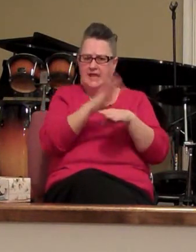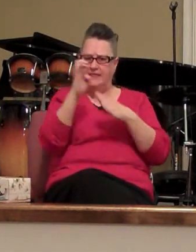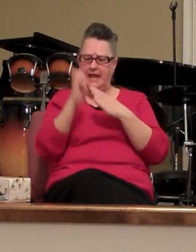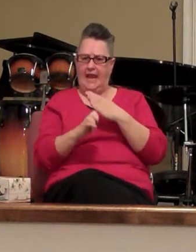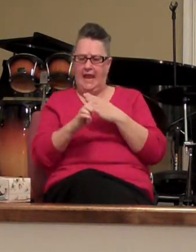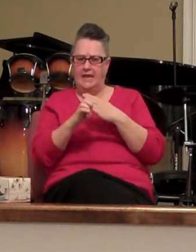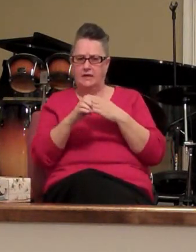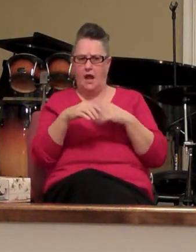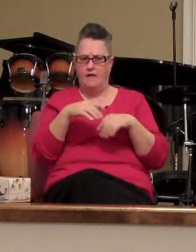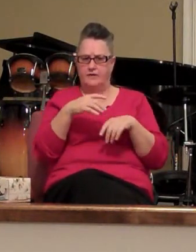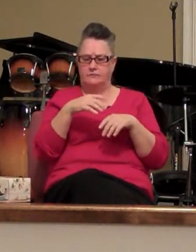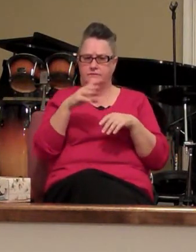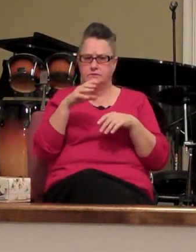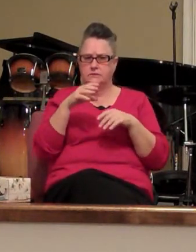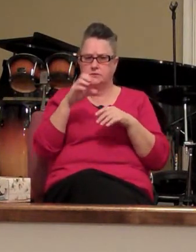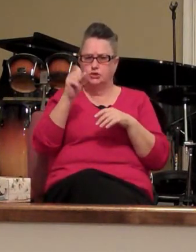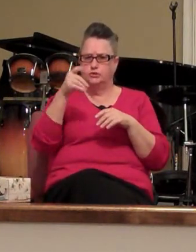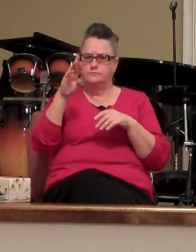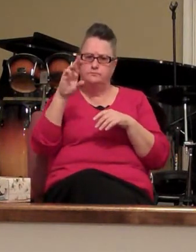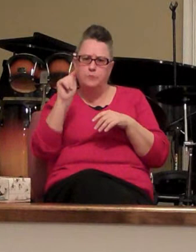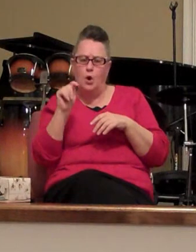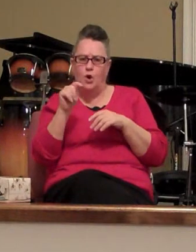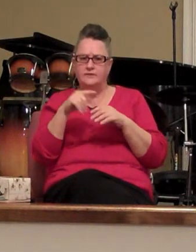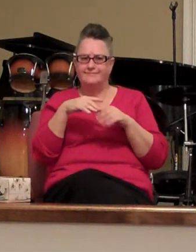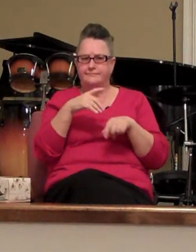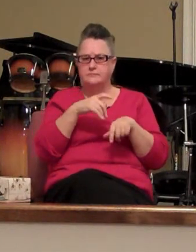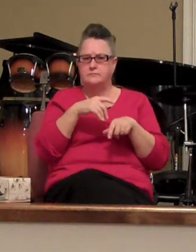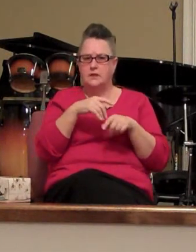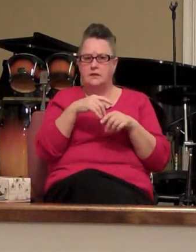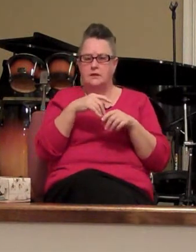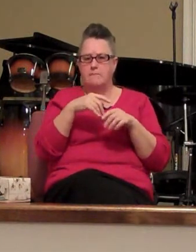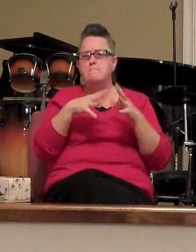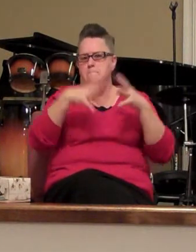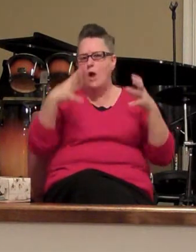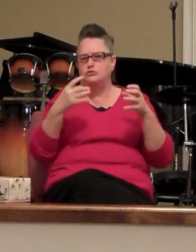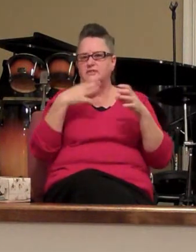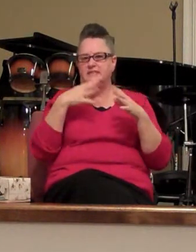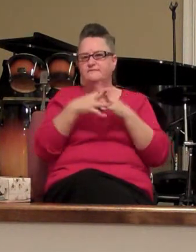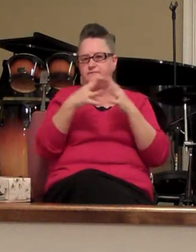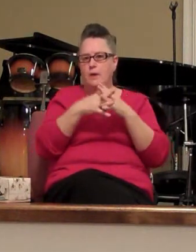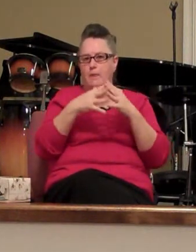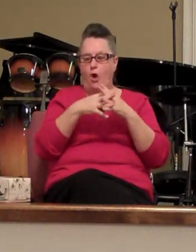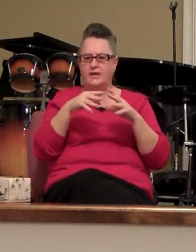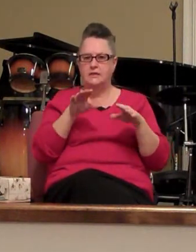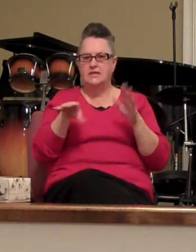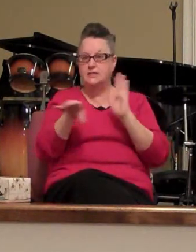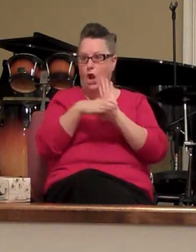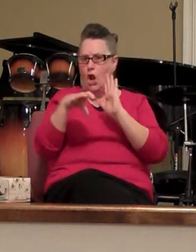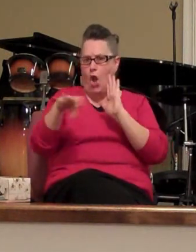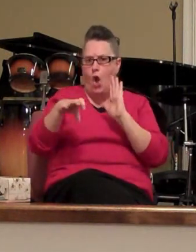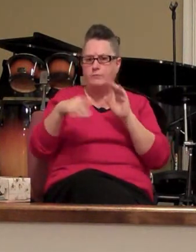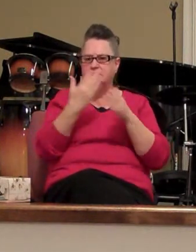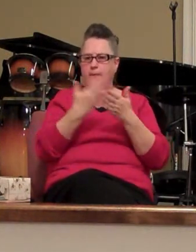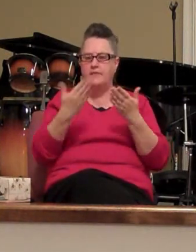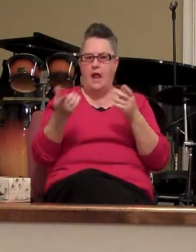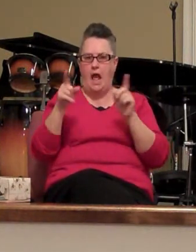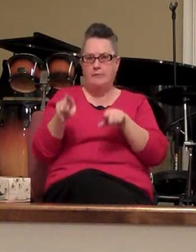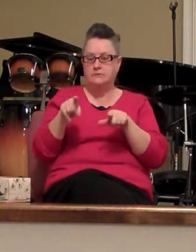sporting event mostly it's football it's an alarm or a buzzer that goes off or it's a